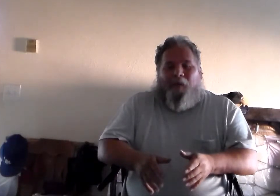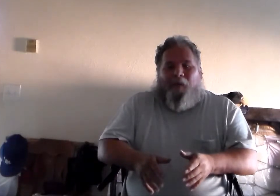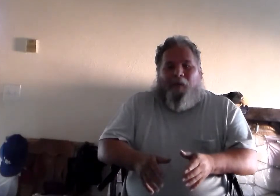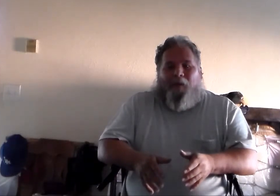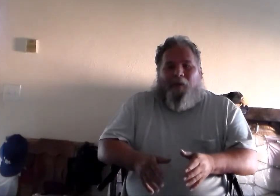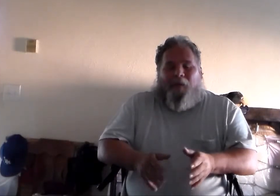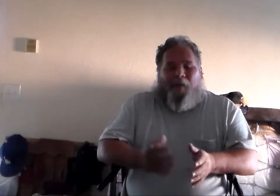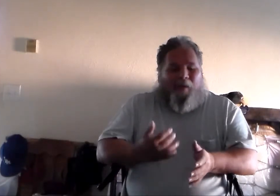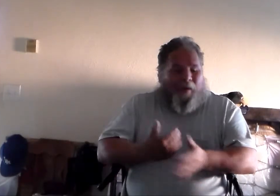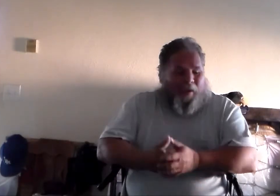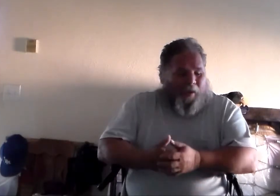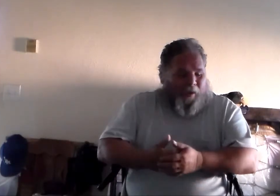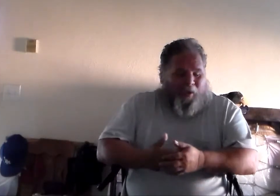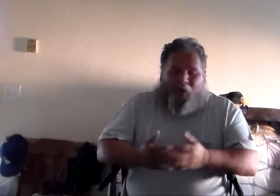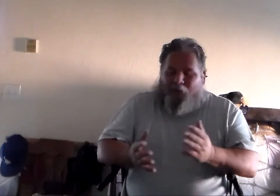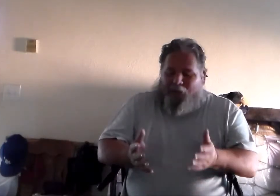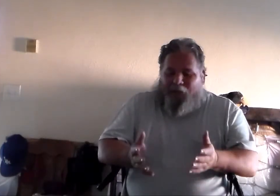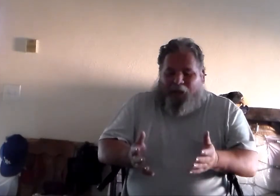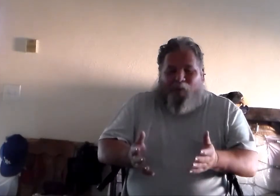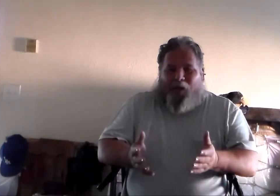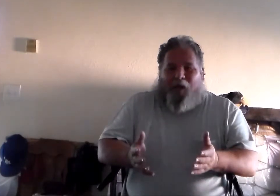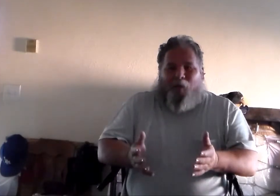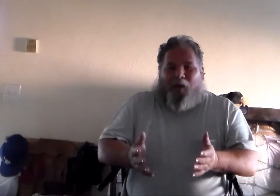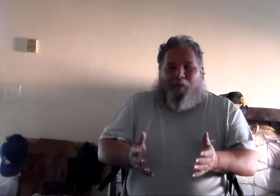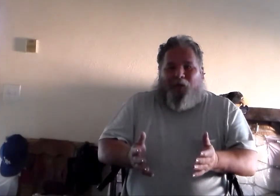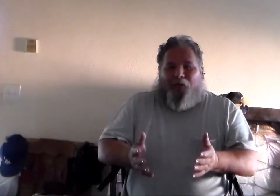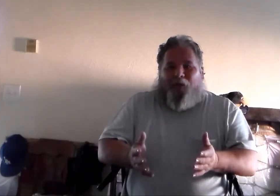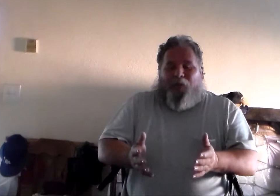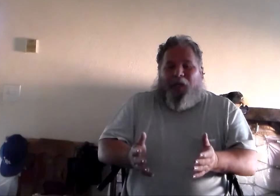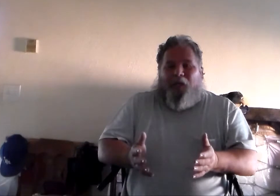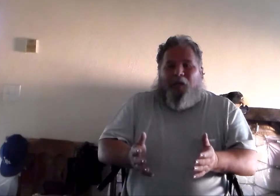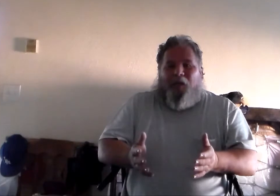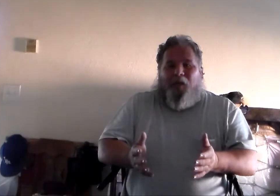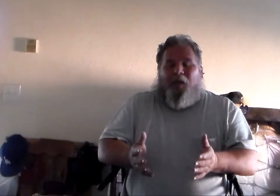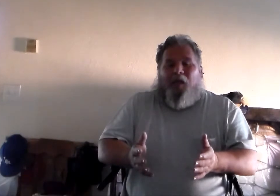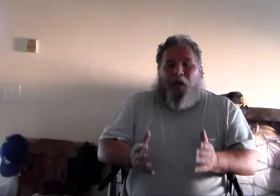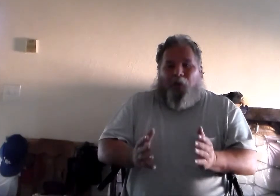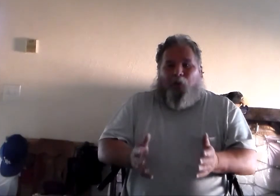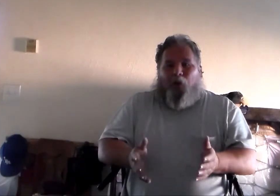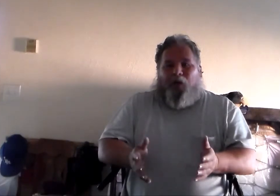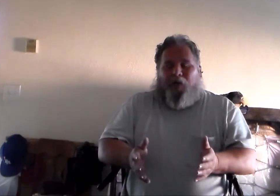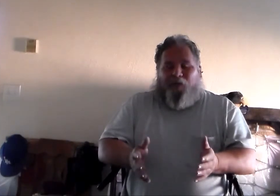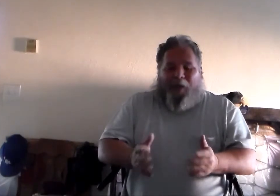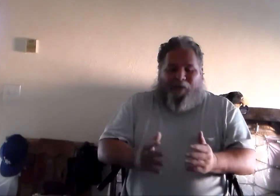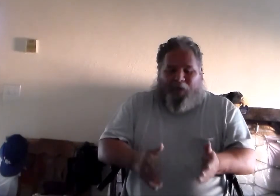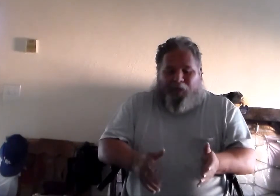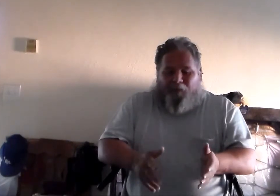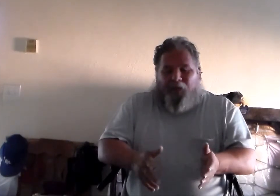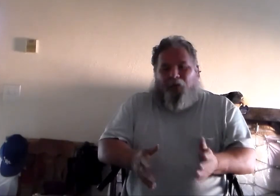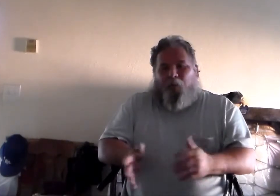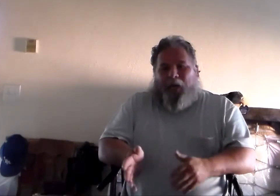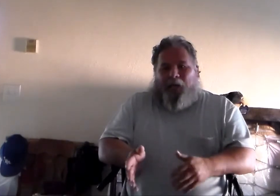And, you know, I want to make sure that we get a recording of your baptism and your wedding,